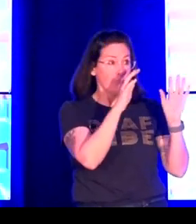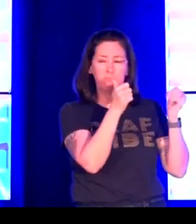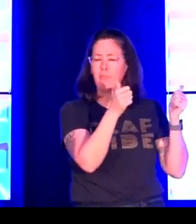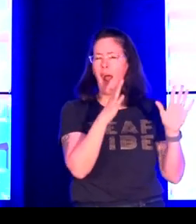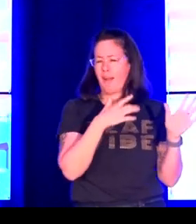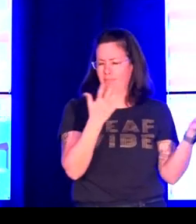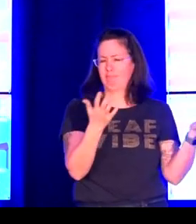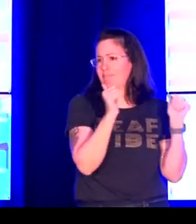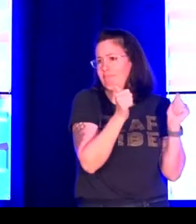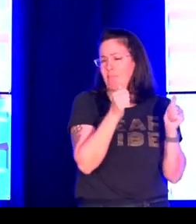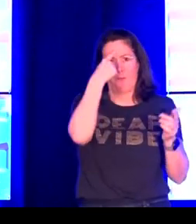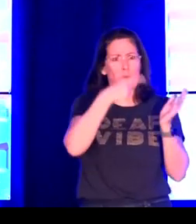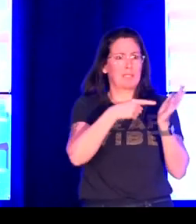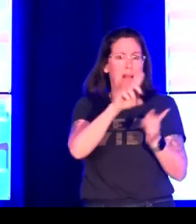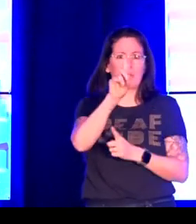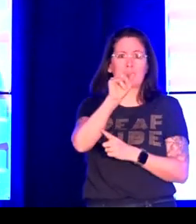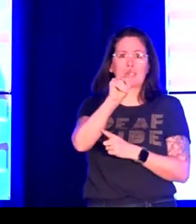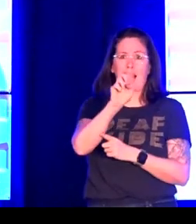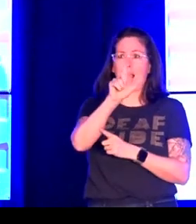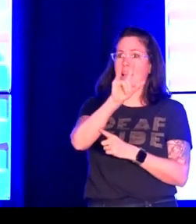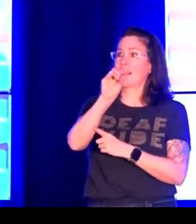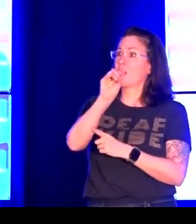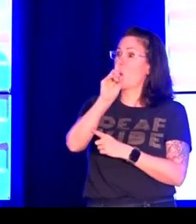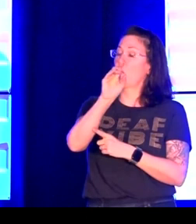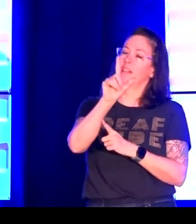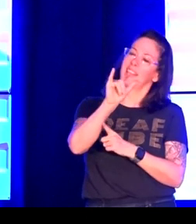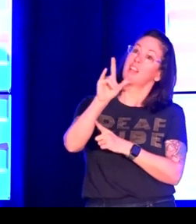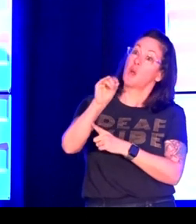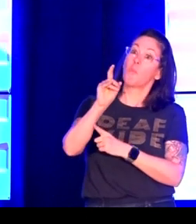this work and give them the well-deserved attention.